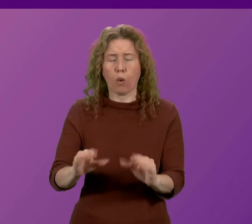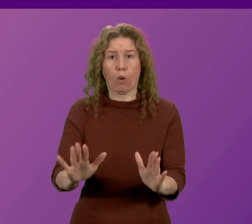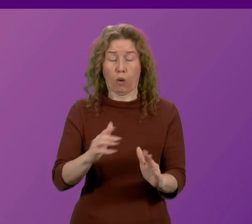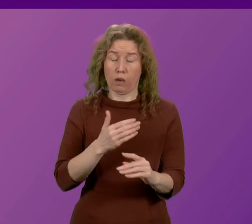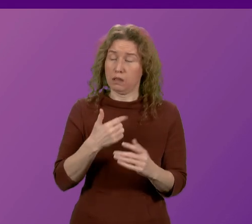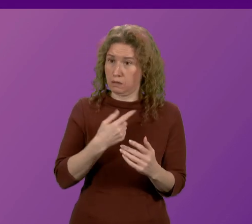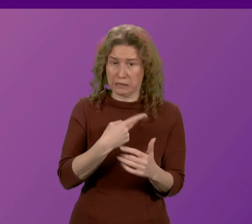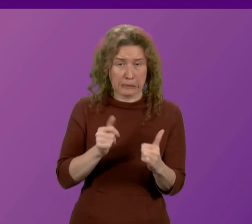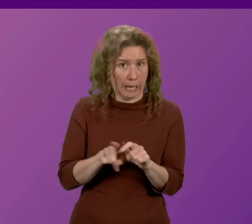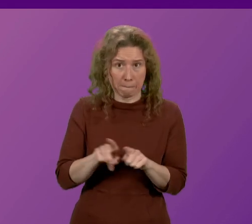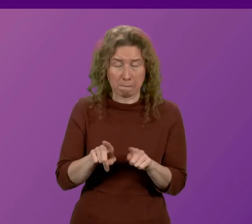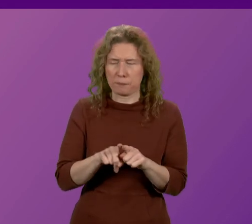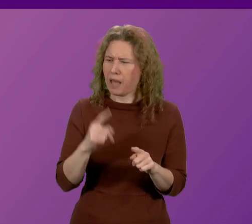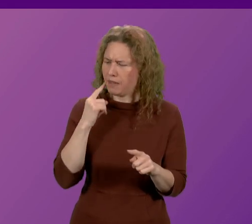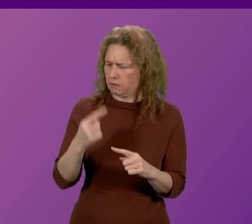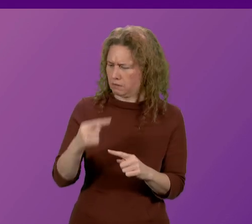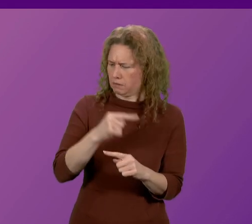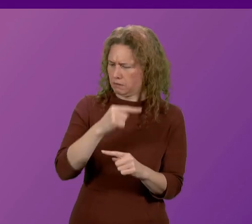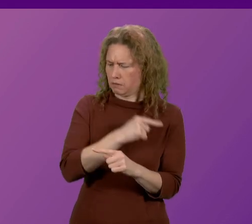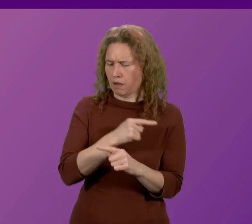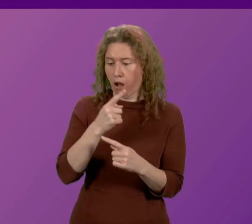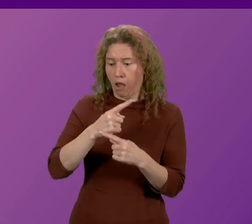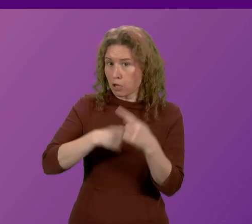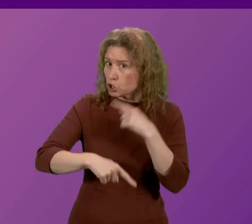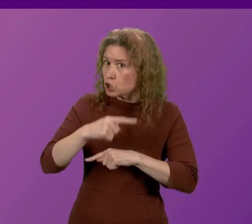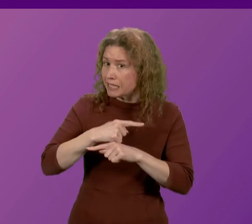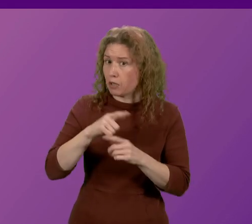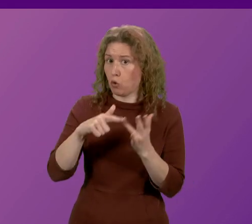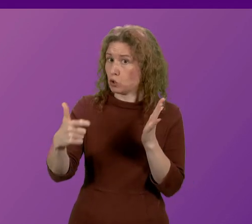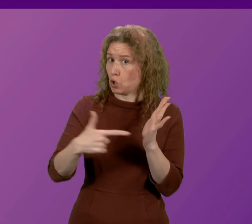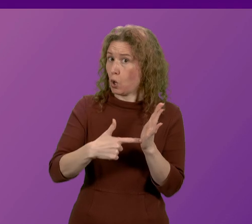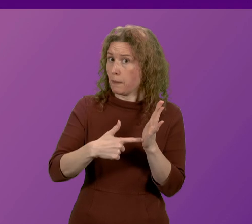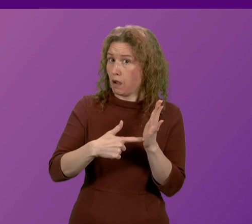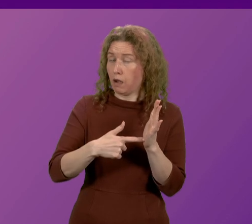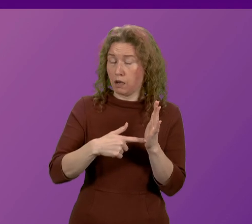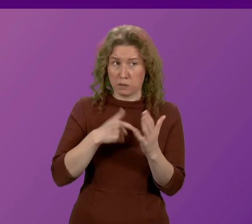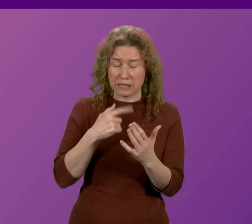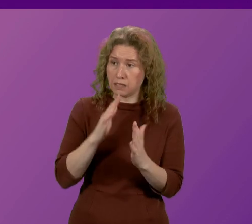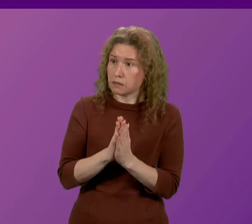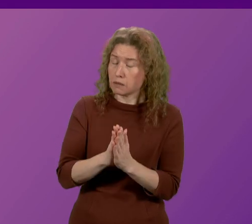probably late October of last year, have